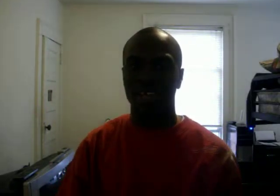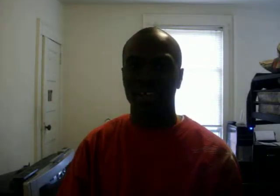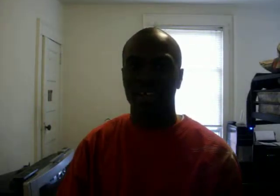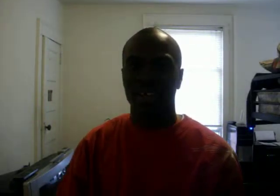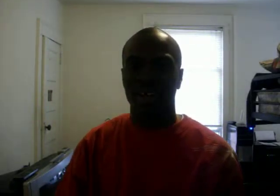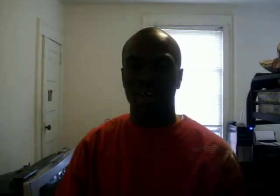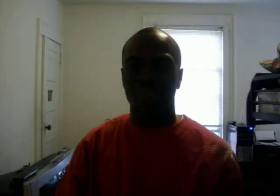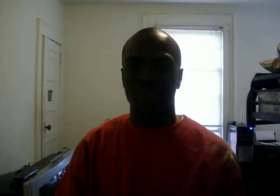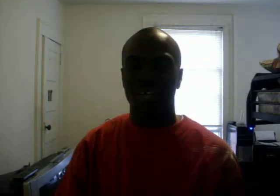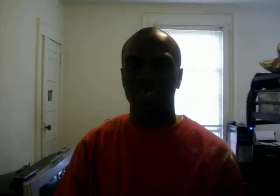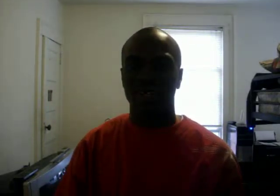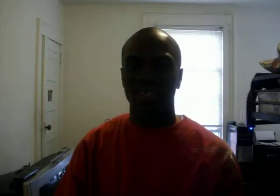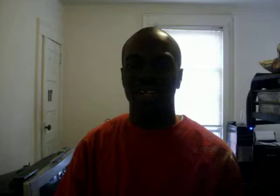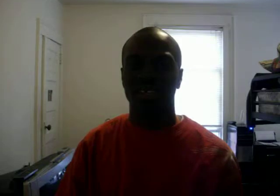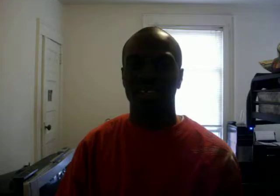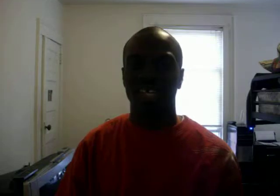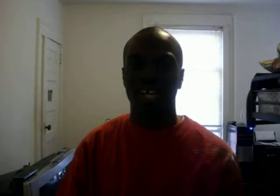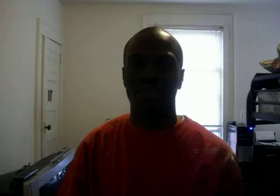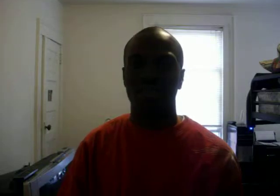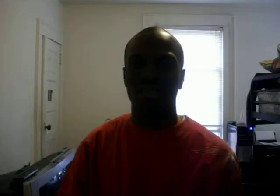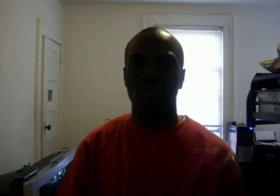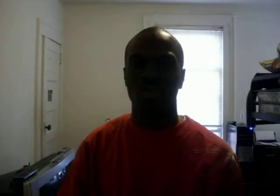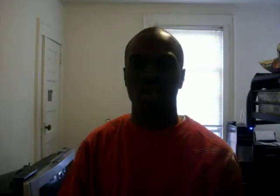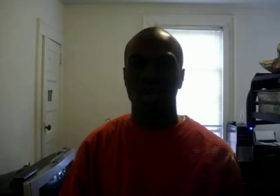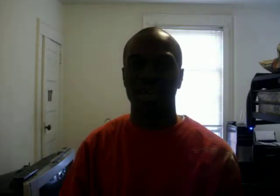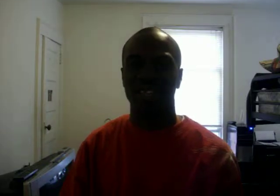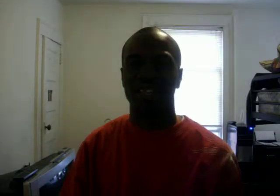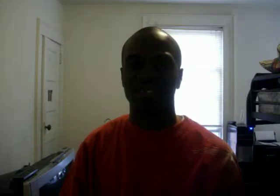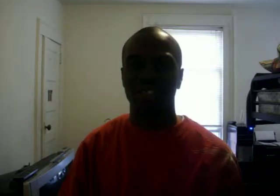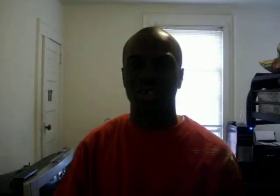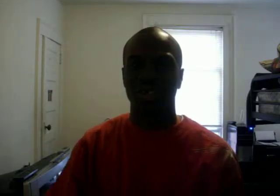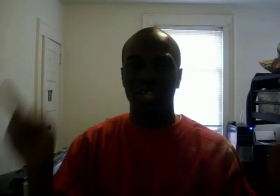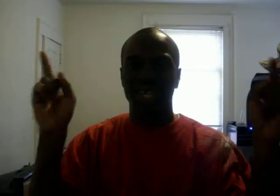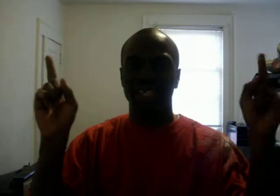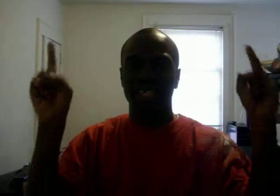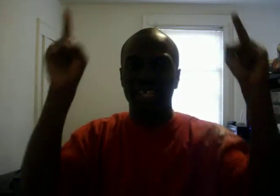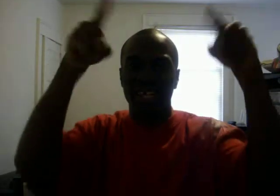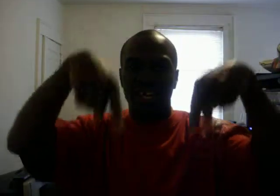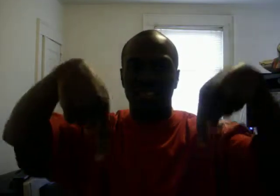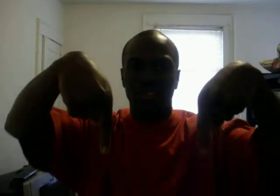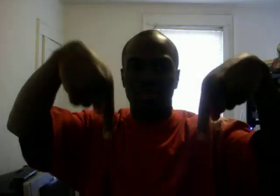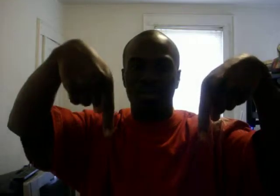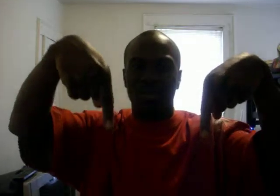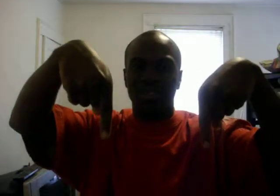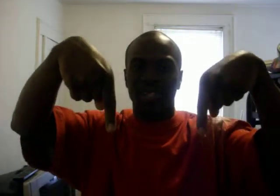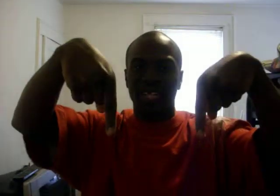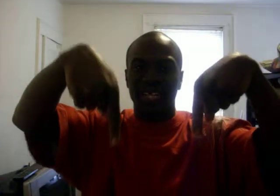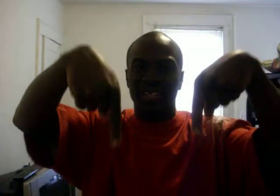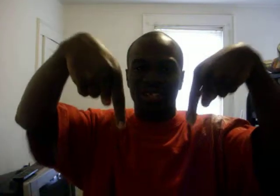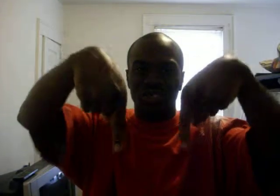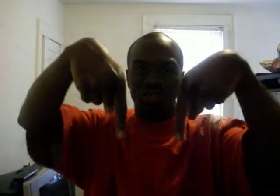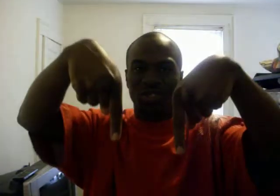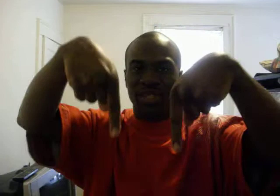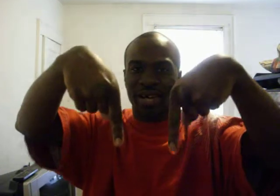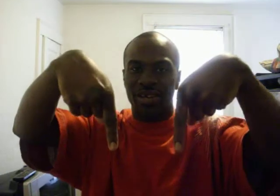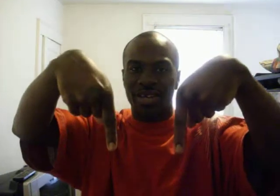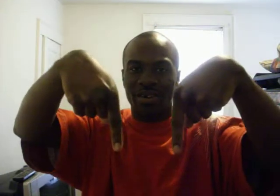I just want to tell you to check out the new Mortal Kombat TV show Legacy I'm going post the link in the description down here